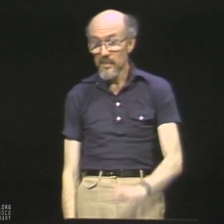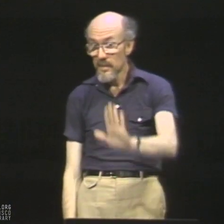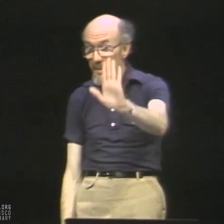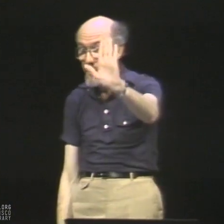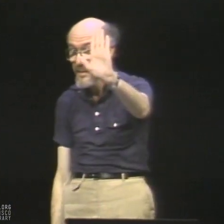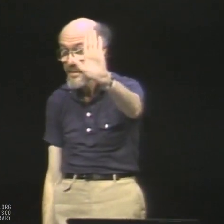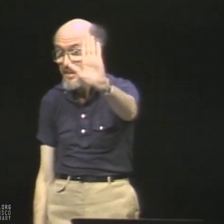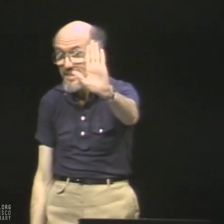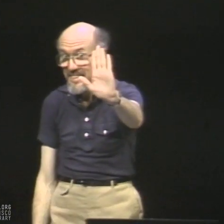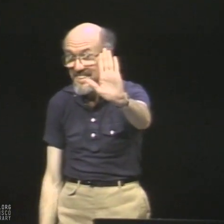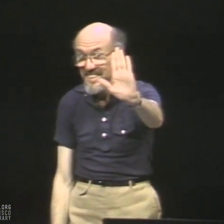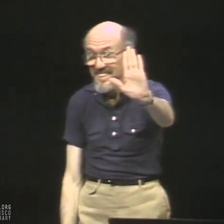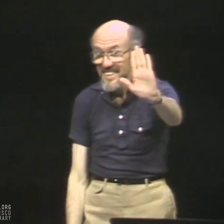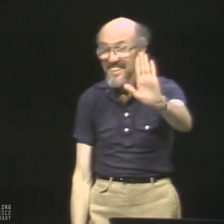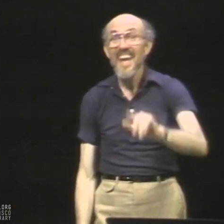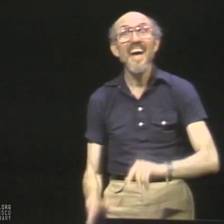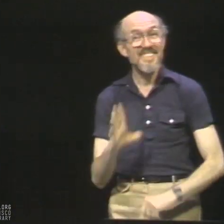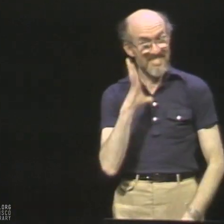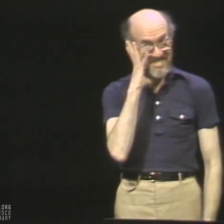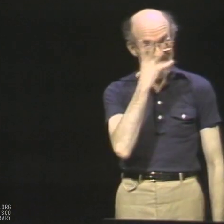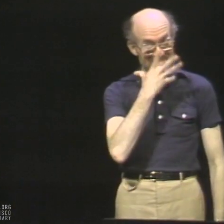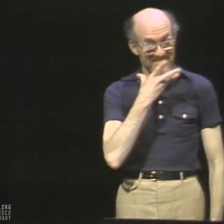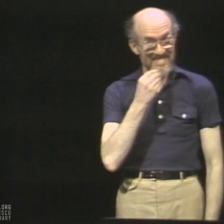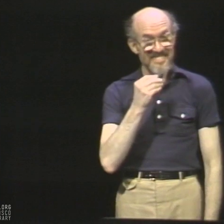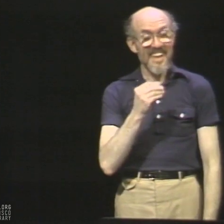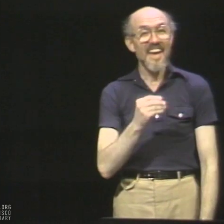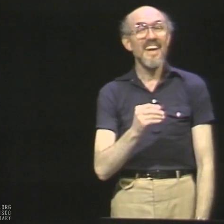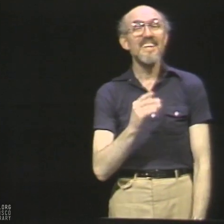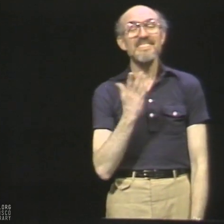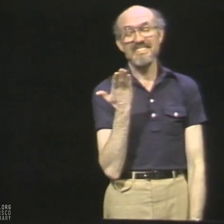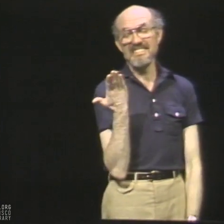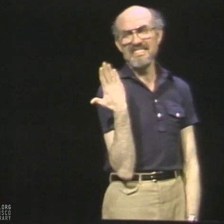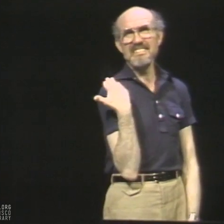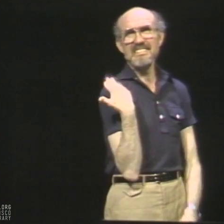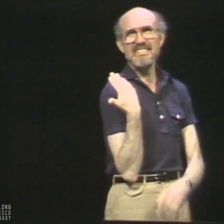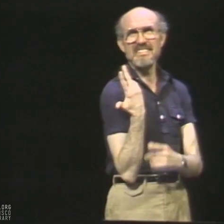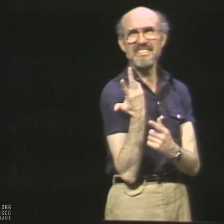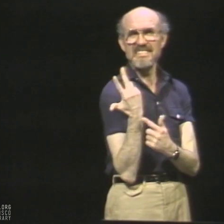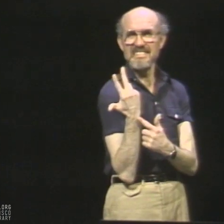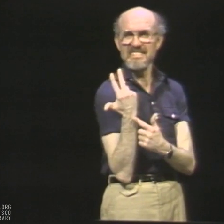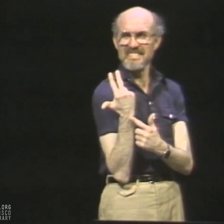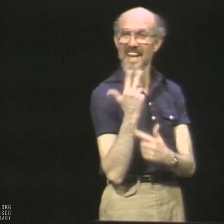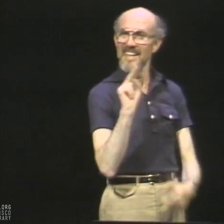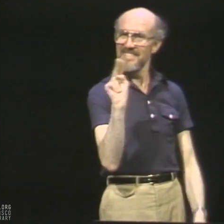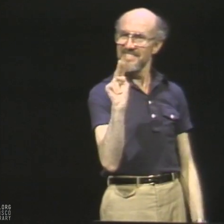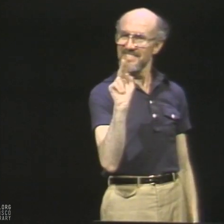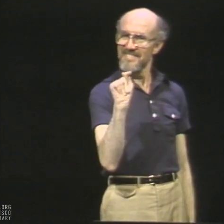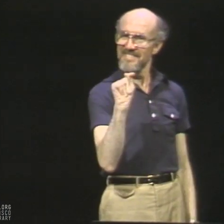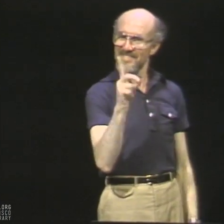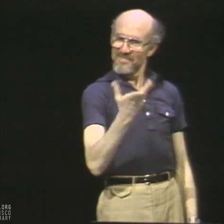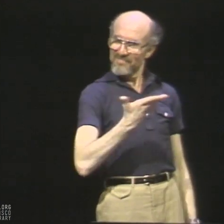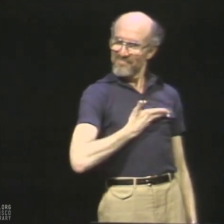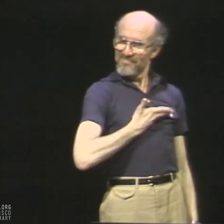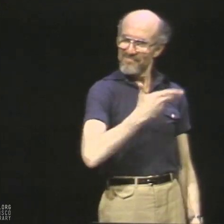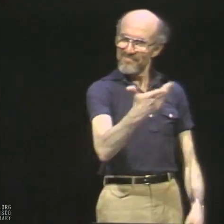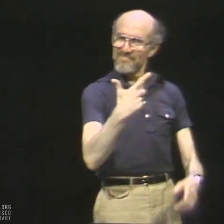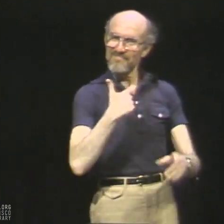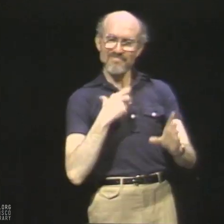Now, hold on. Now, It's pretty, yes. But, about three years ago, the National Theater of the Deaf